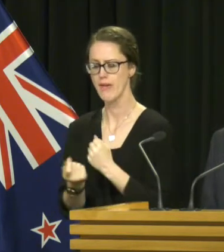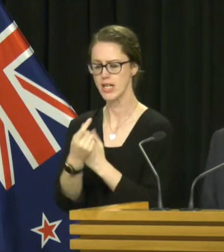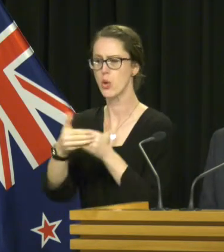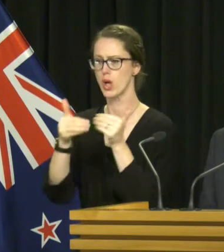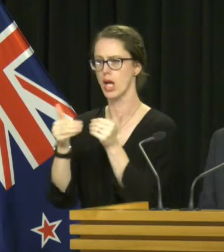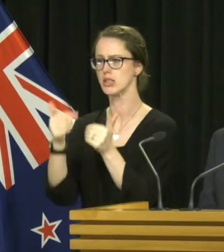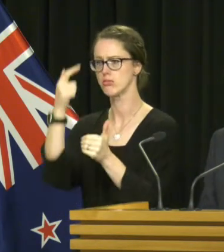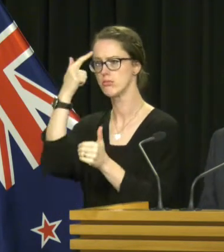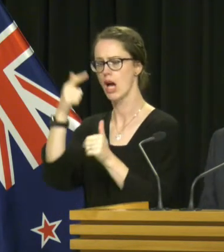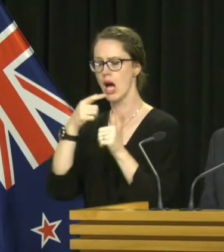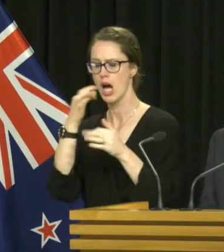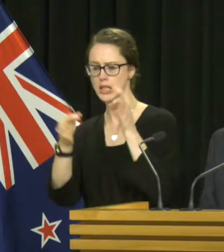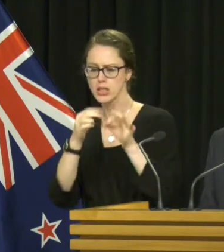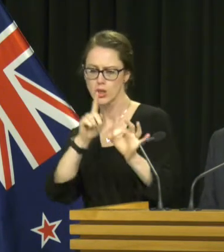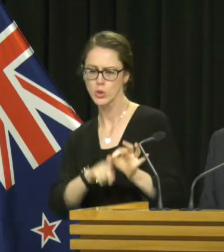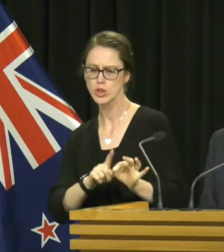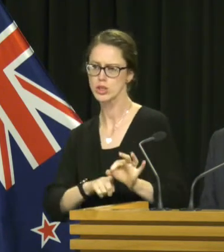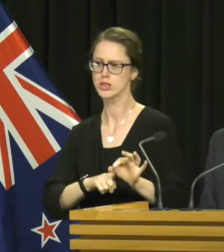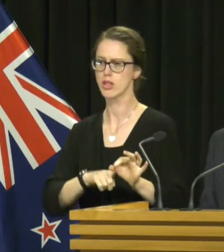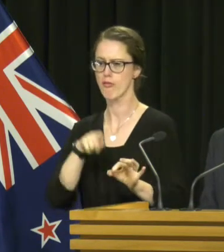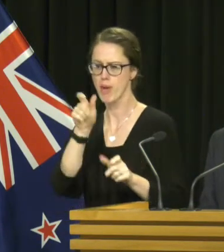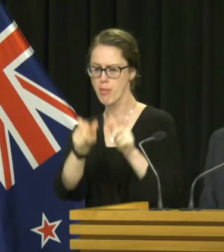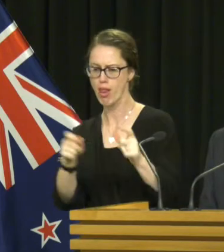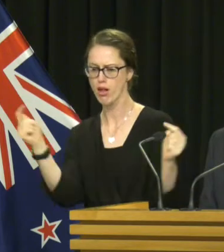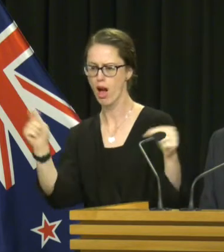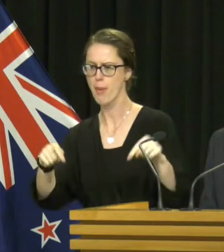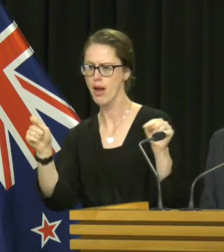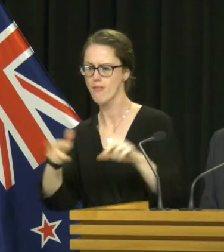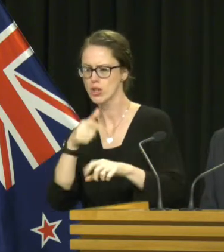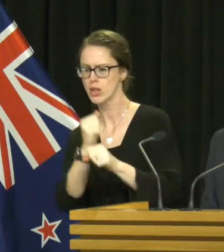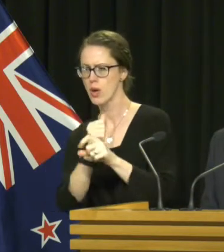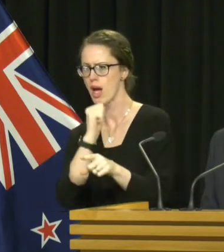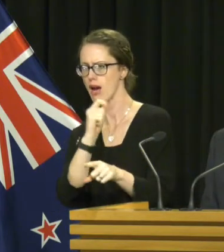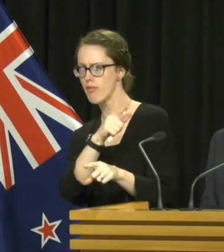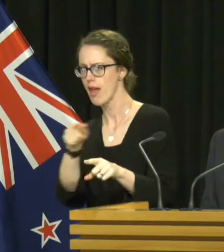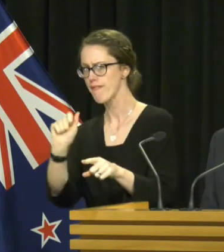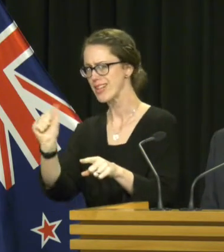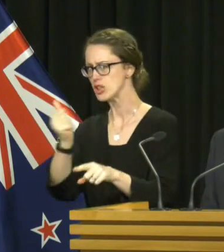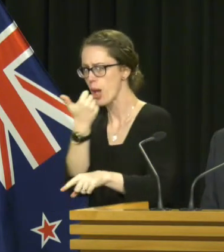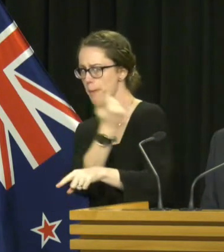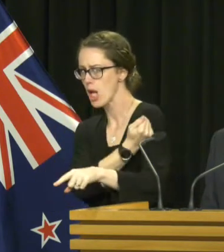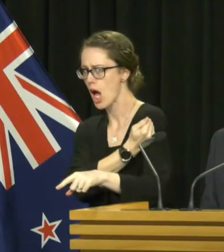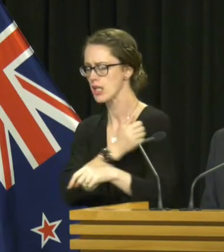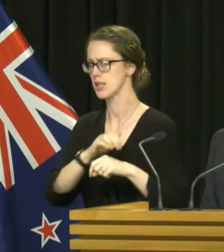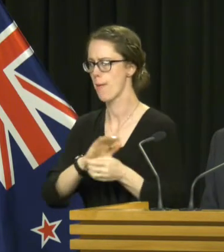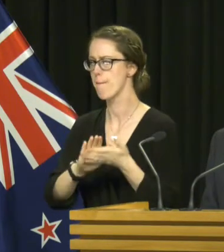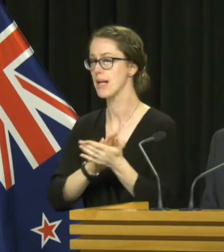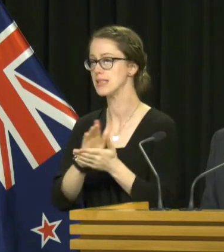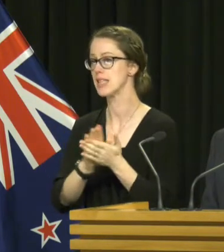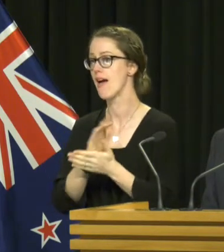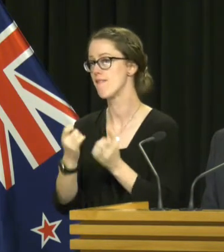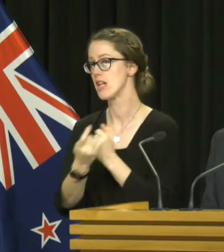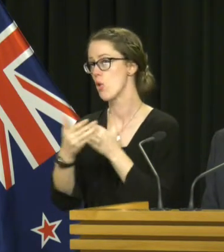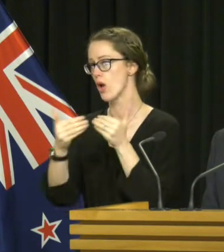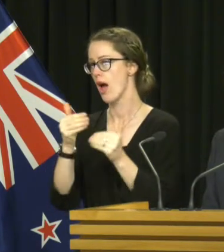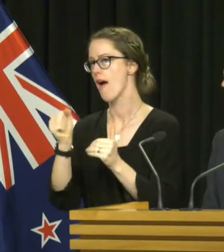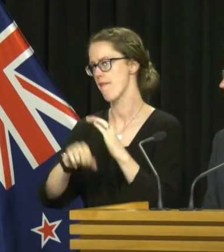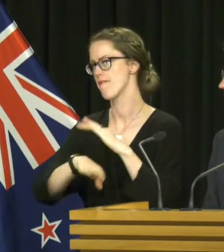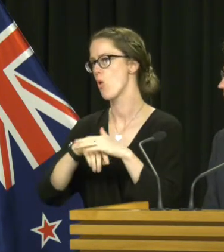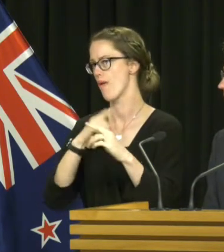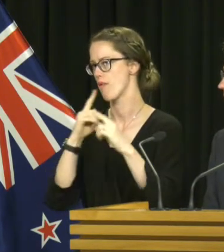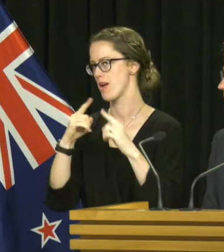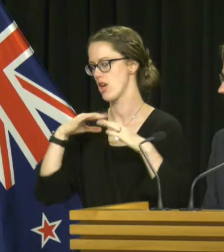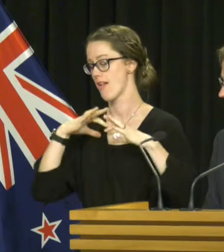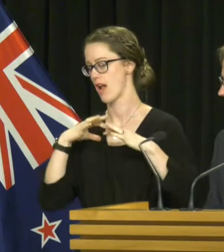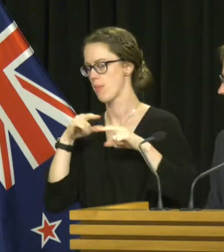organisers asking questions of participants like for instance whether or not they being immunised and that means that those event organisers then have full information